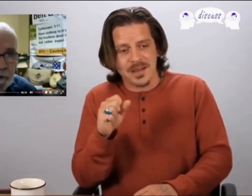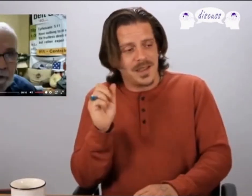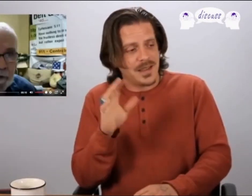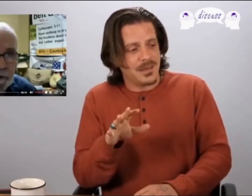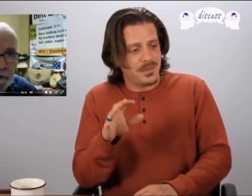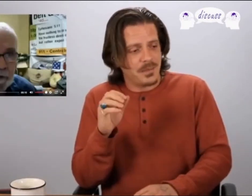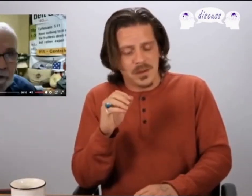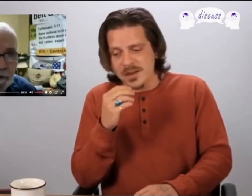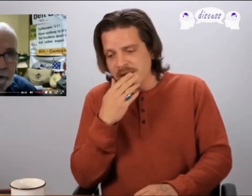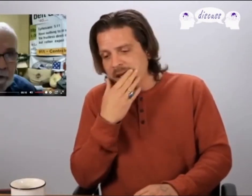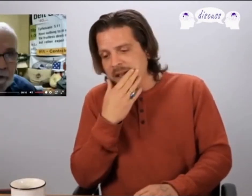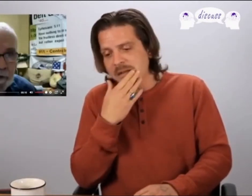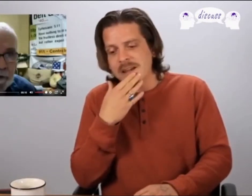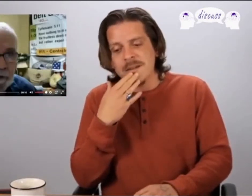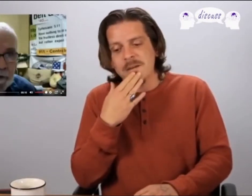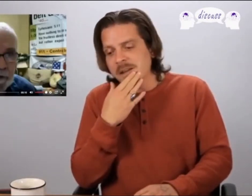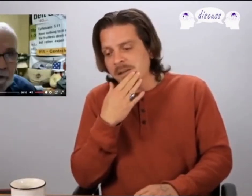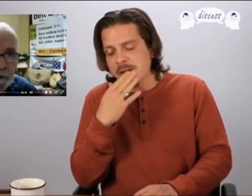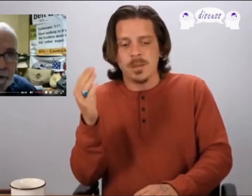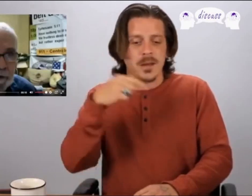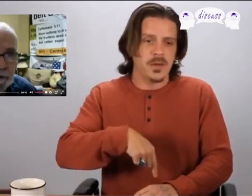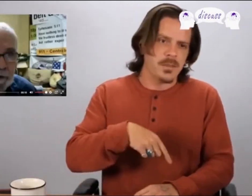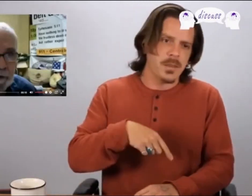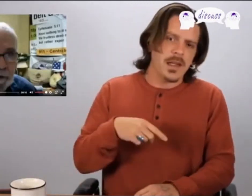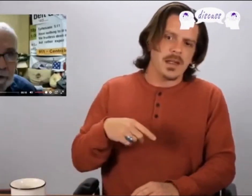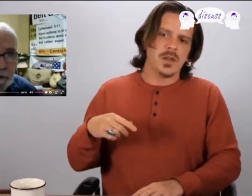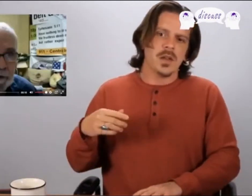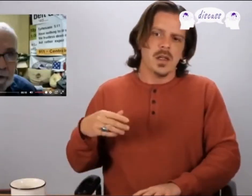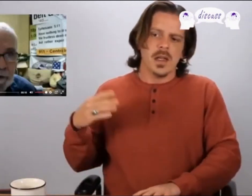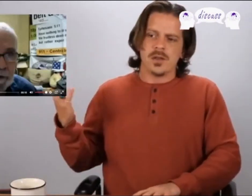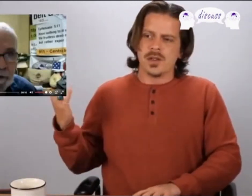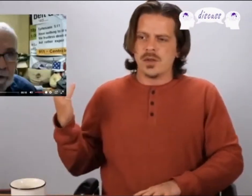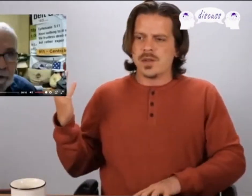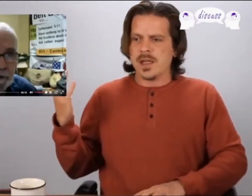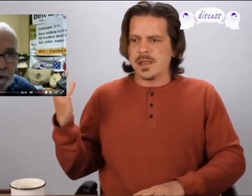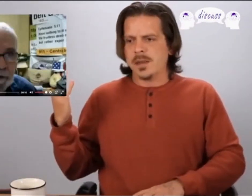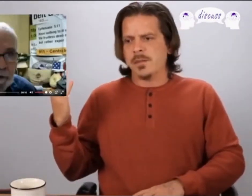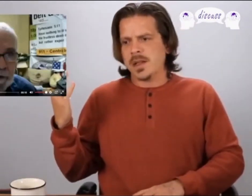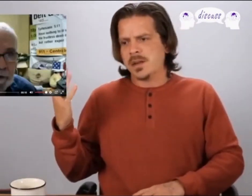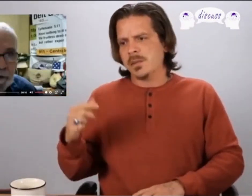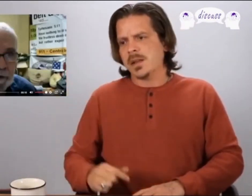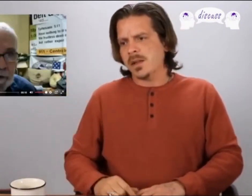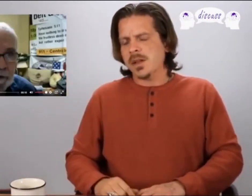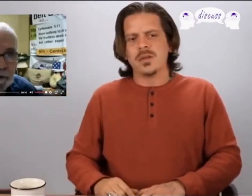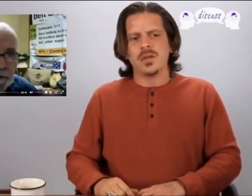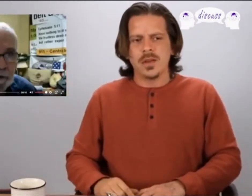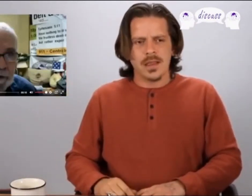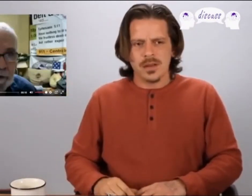that I posted on the last live if you go back through this page actually shows that Kim filed something like 320 and